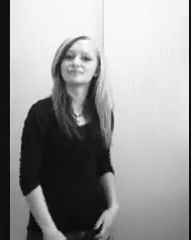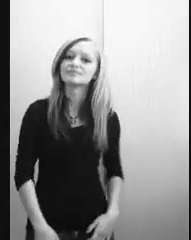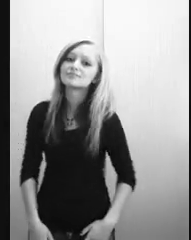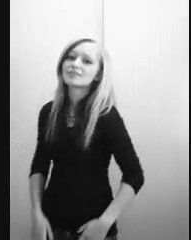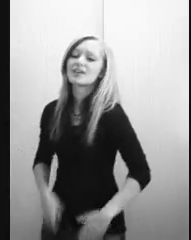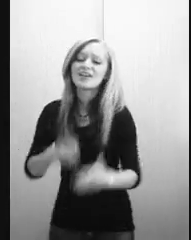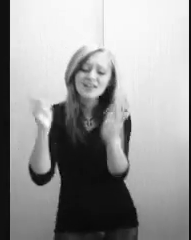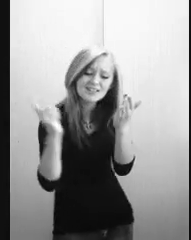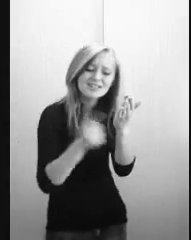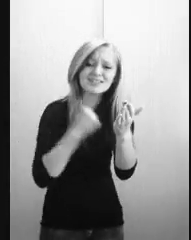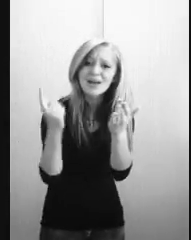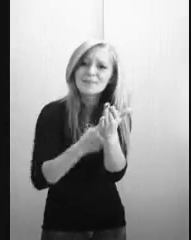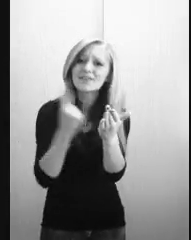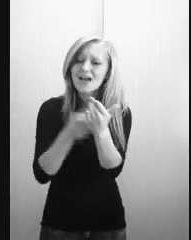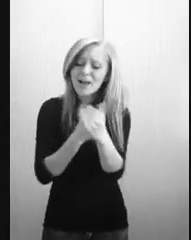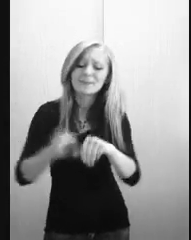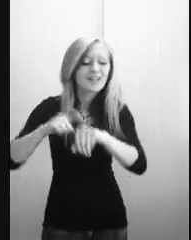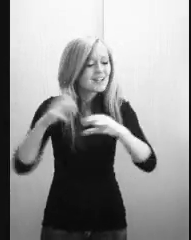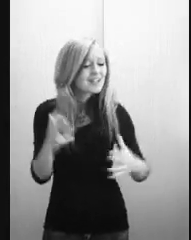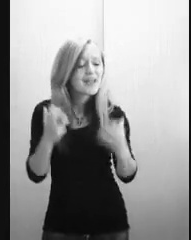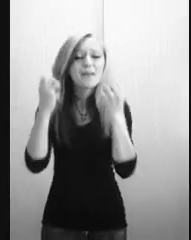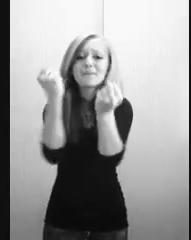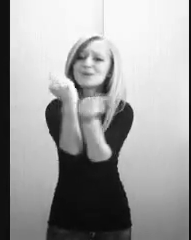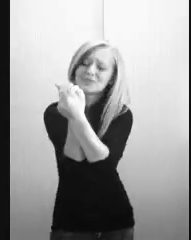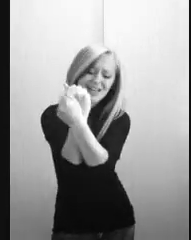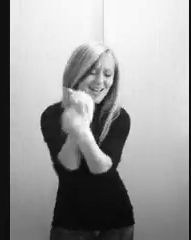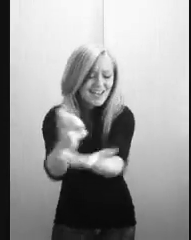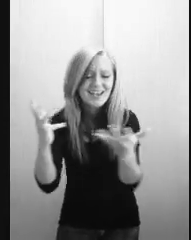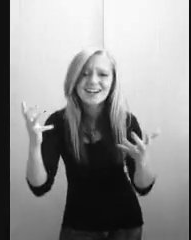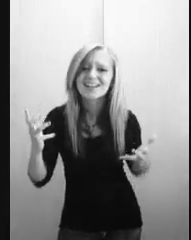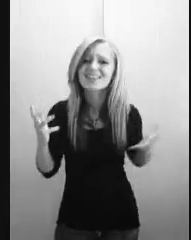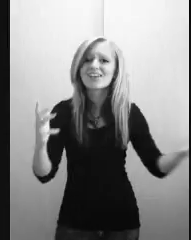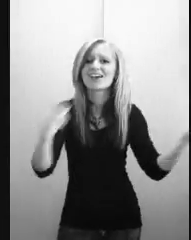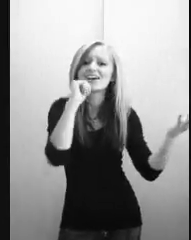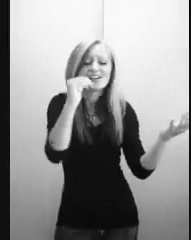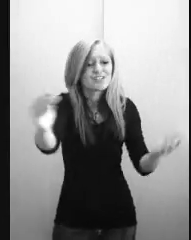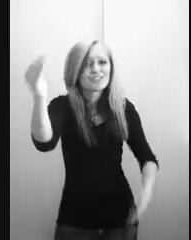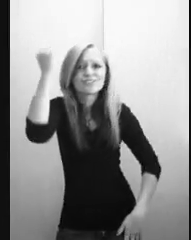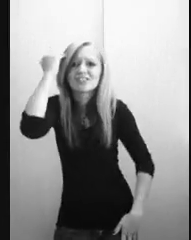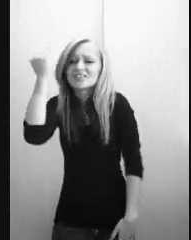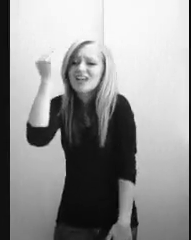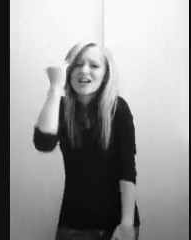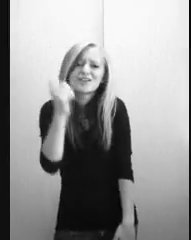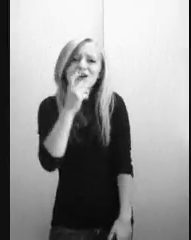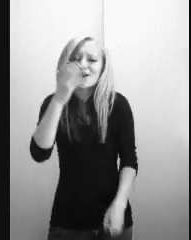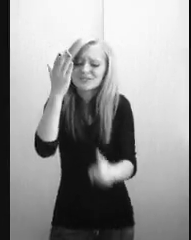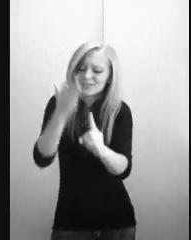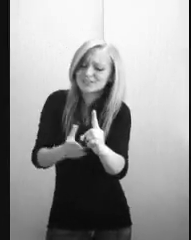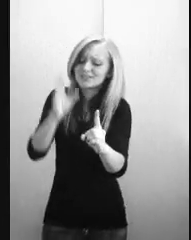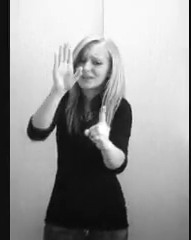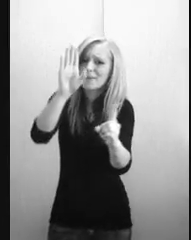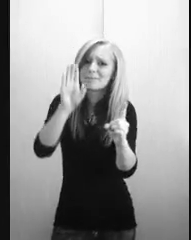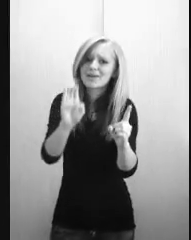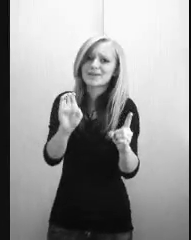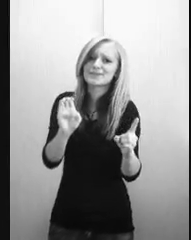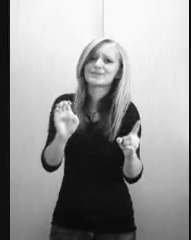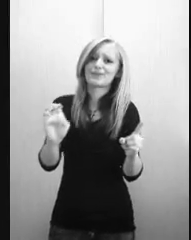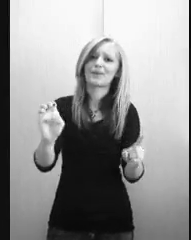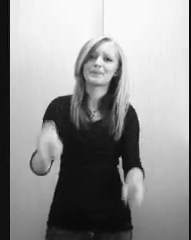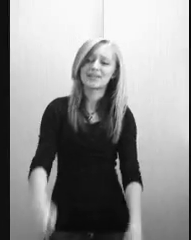I felt I can heal more than anything And just might find who you're supposed to